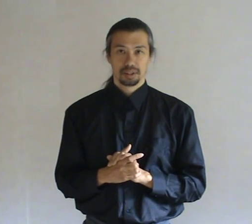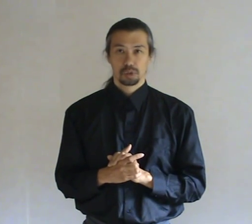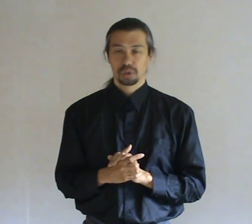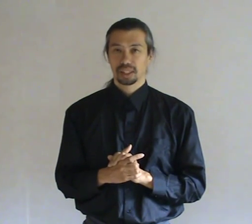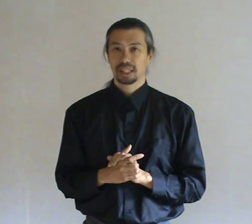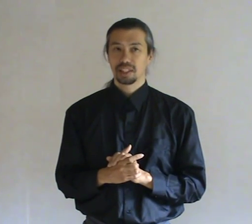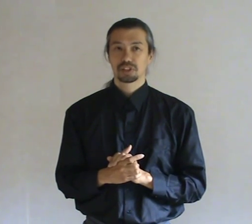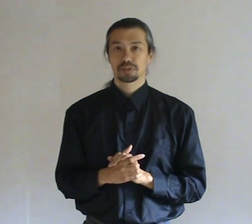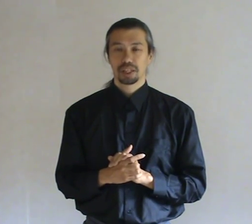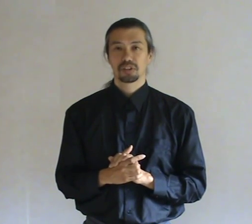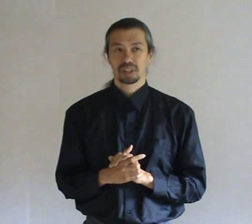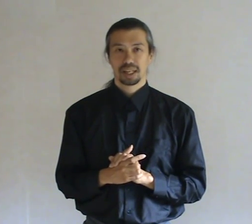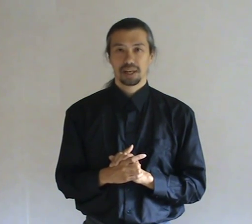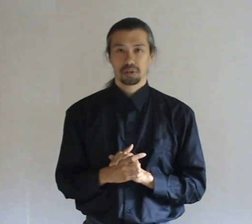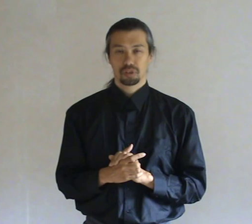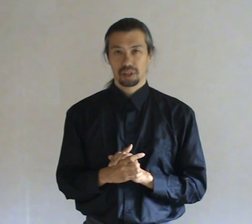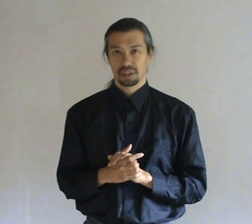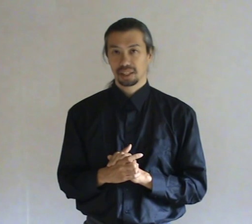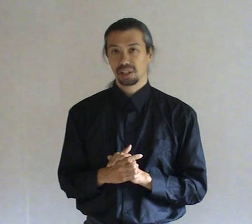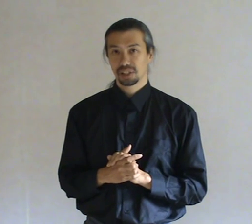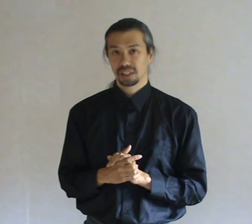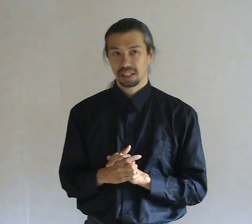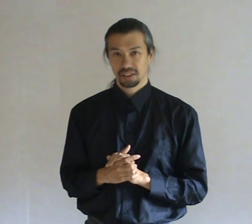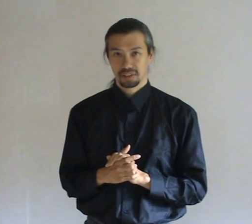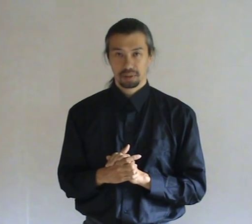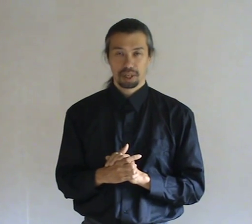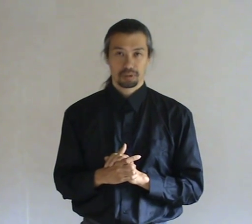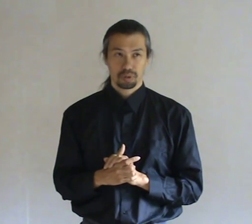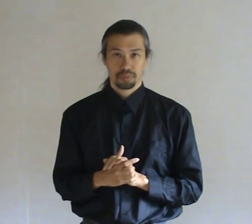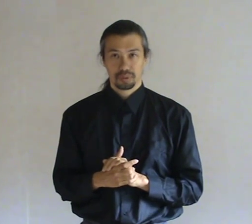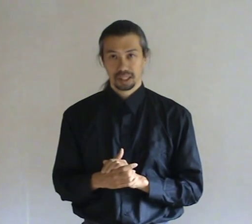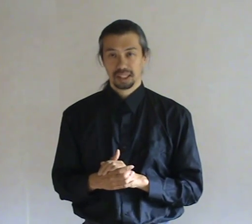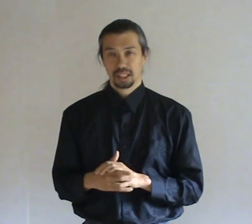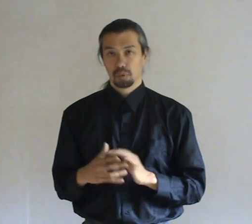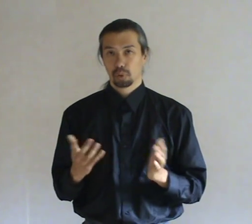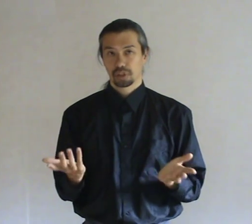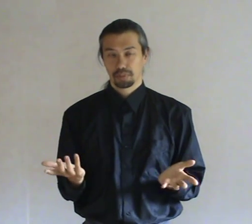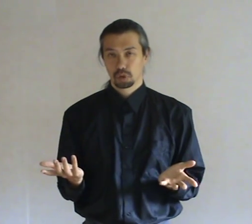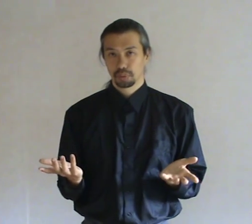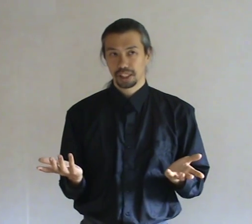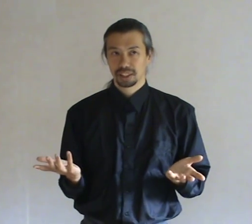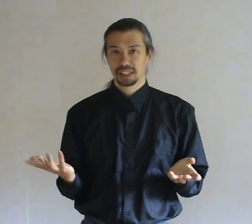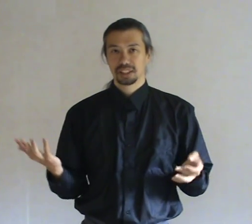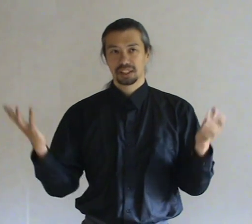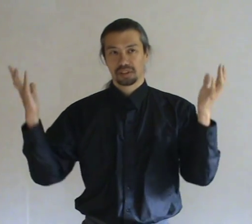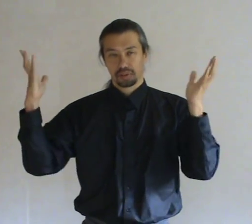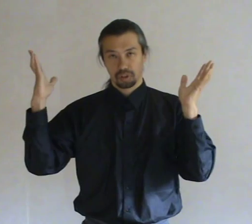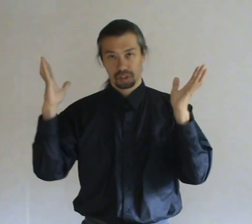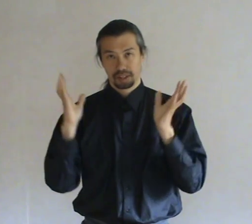Usually. The cleanest. Spaces. the house. Are the kitchen. And the bathroom. Water. Absorbs. Energies. And the. Constantly.